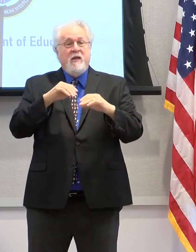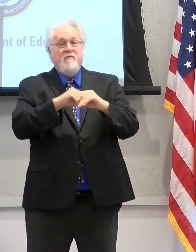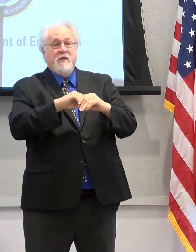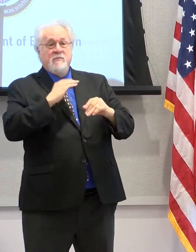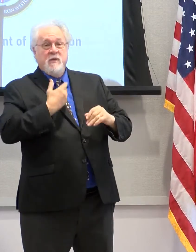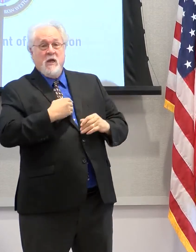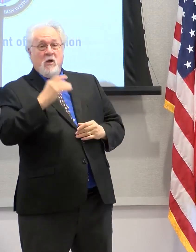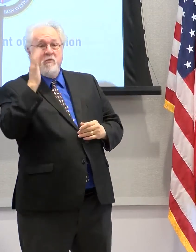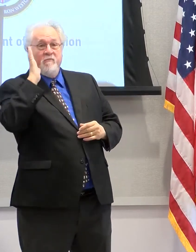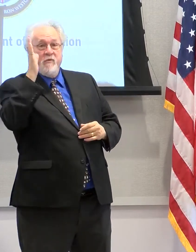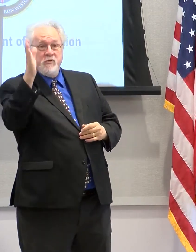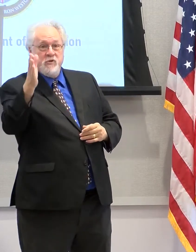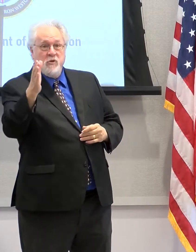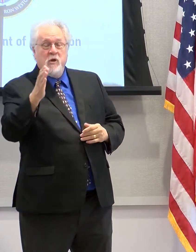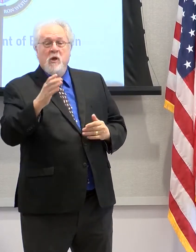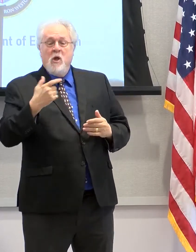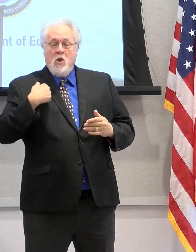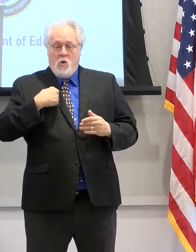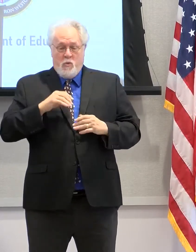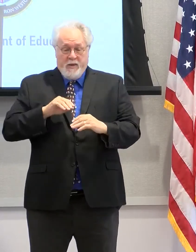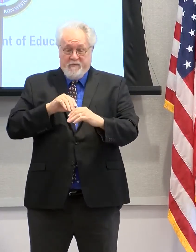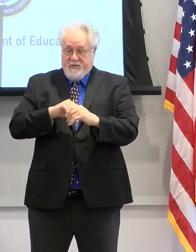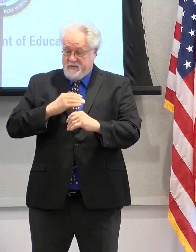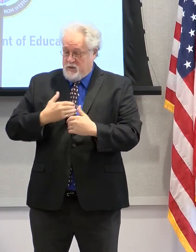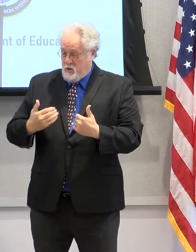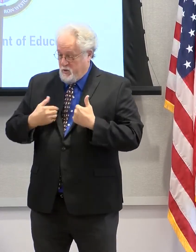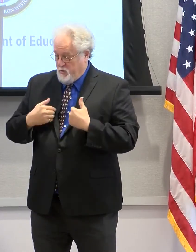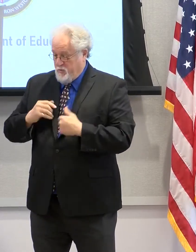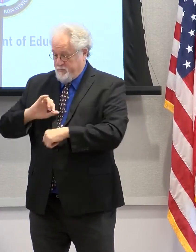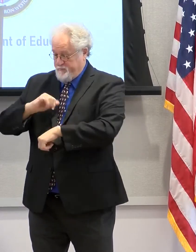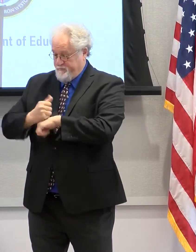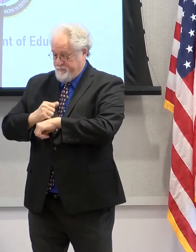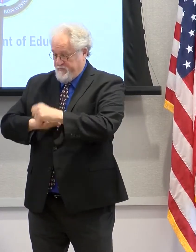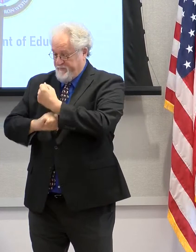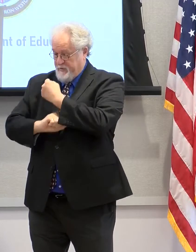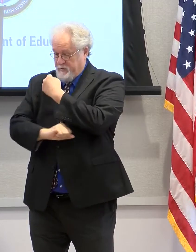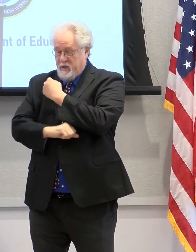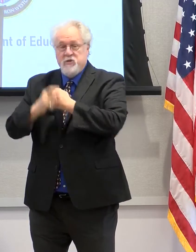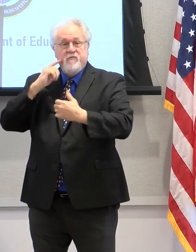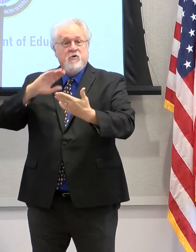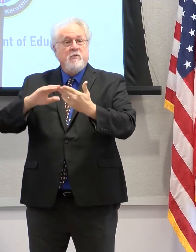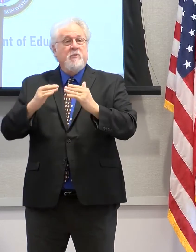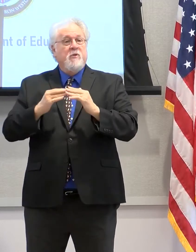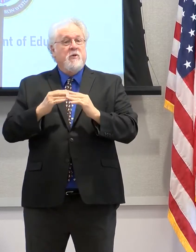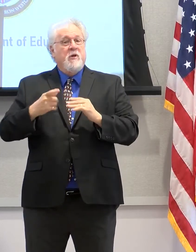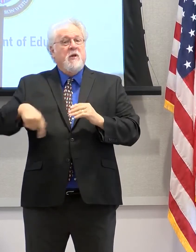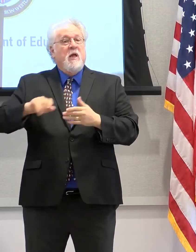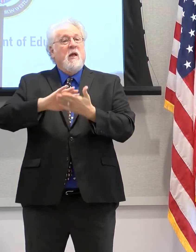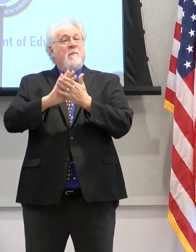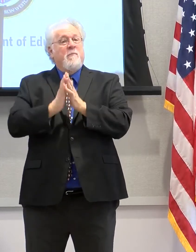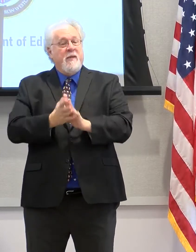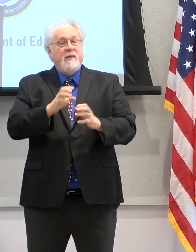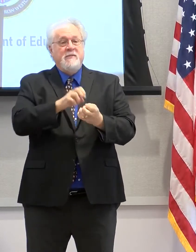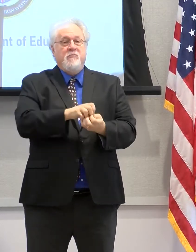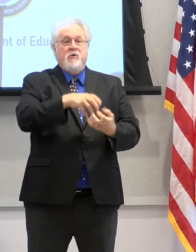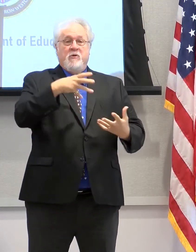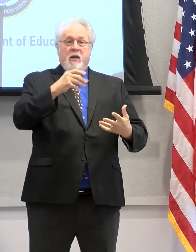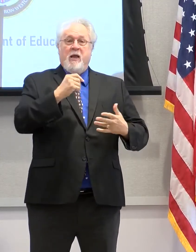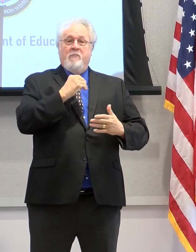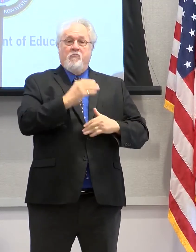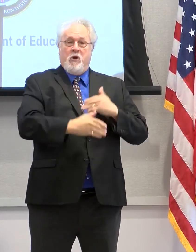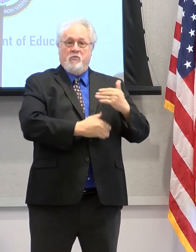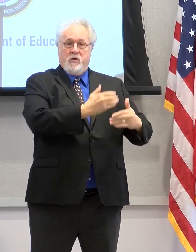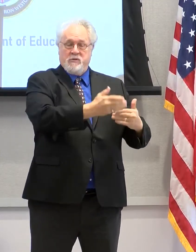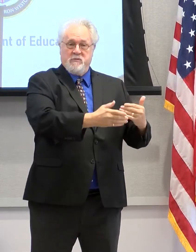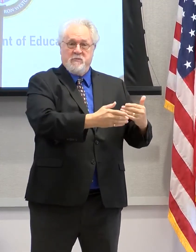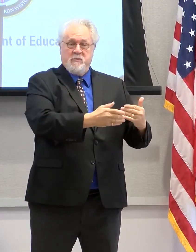future. By investing in our youth, we're laying the foundation for a community of peace, prosperity, and progress.